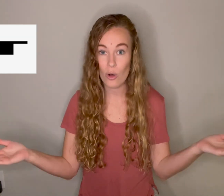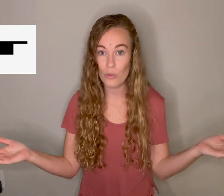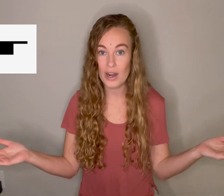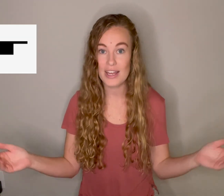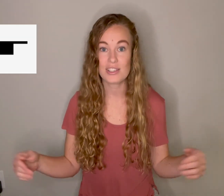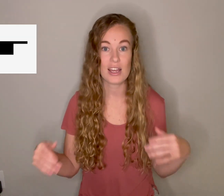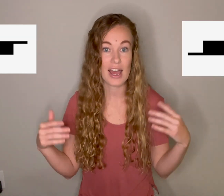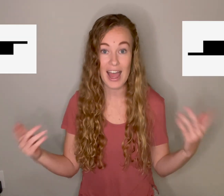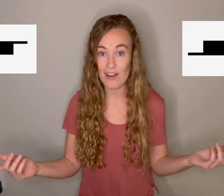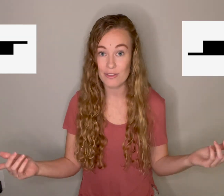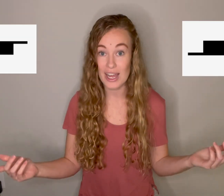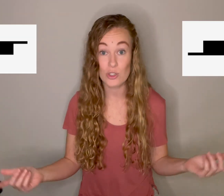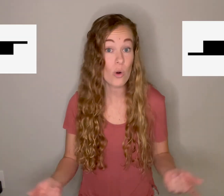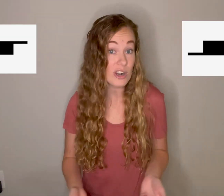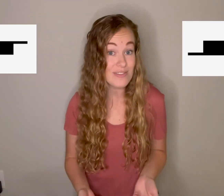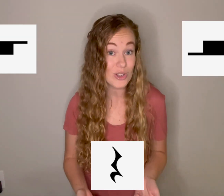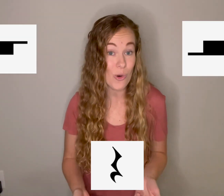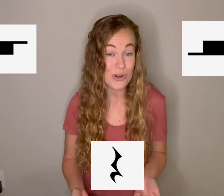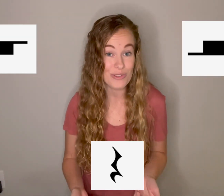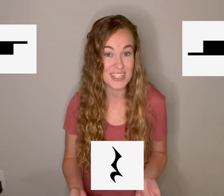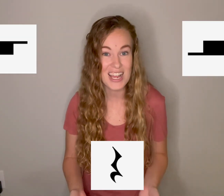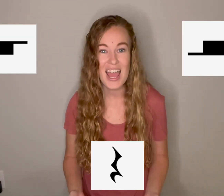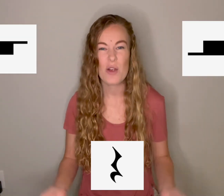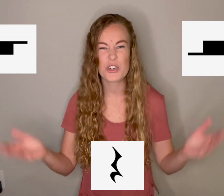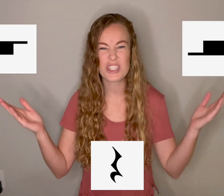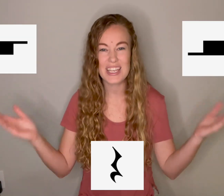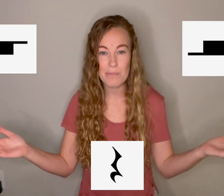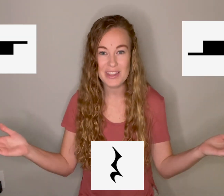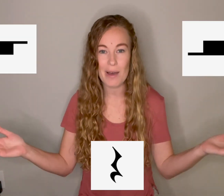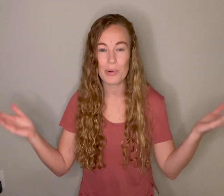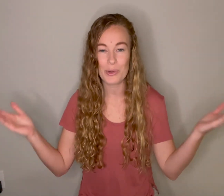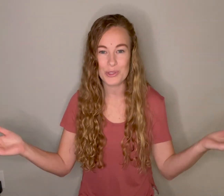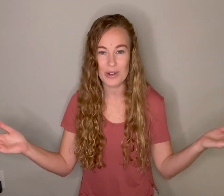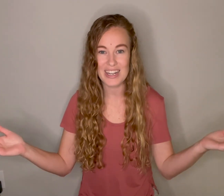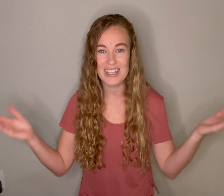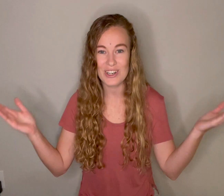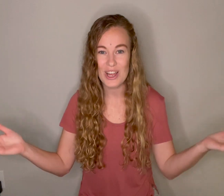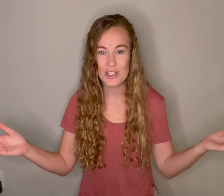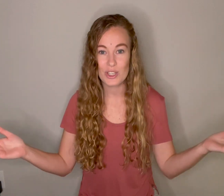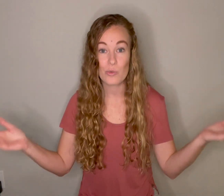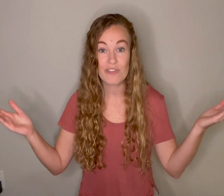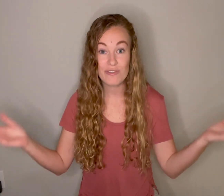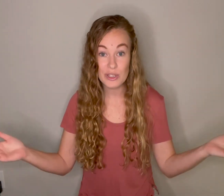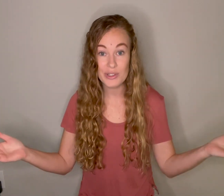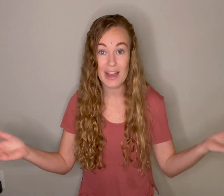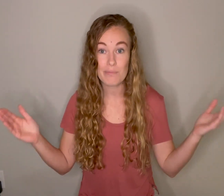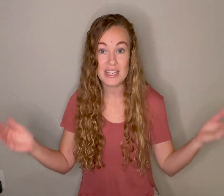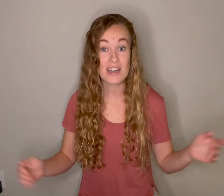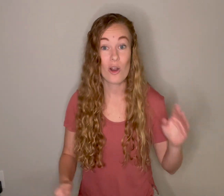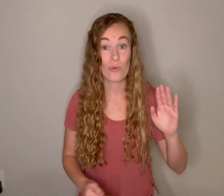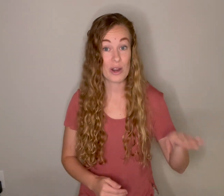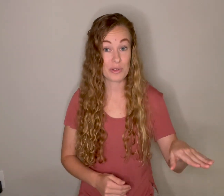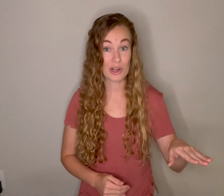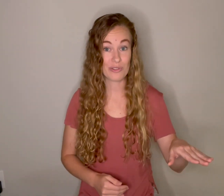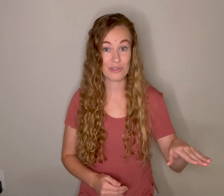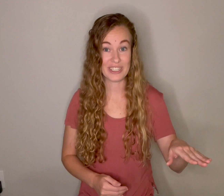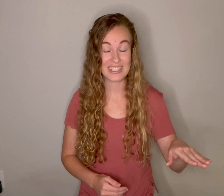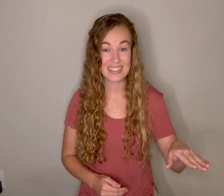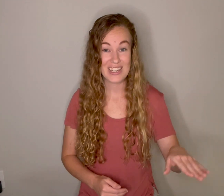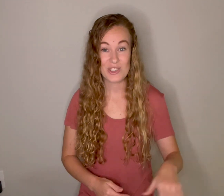rest, a half rest, or even a quarter rest, and we're just keeping that pulse right here so that we feel that beat right with our foot. So